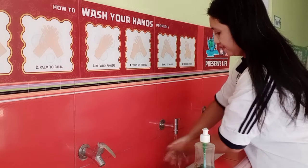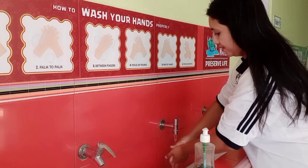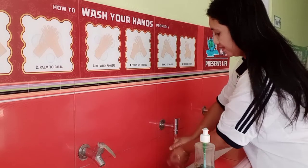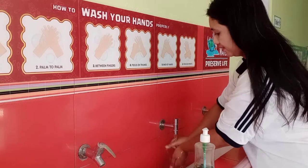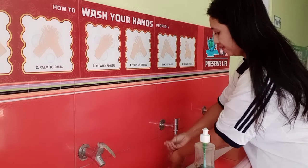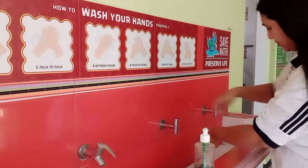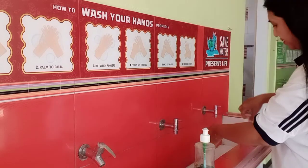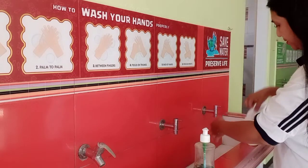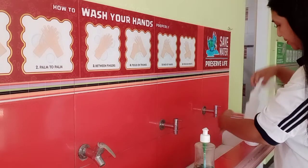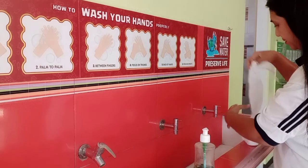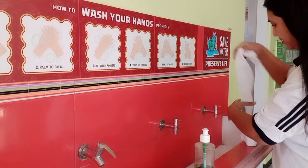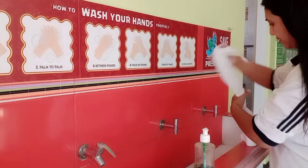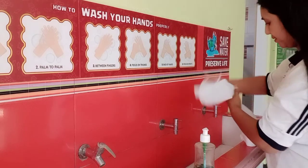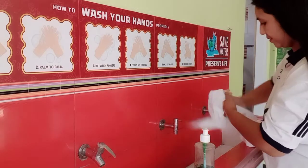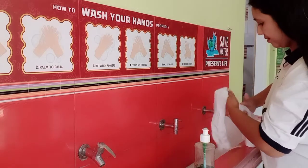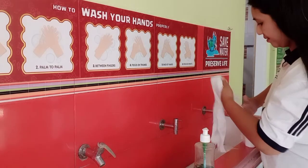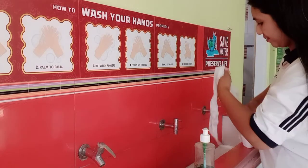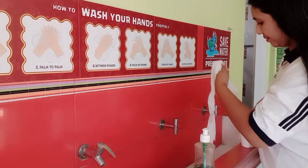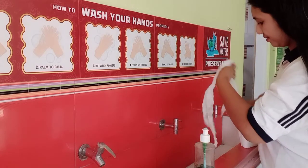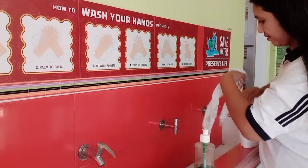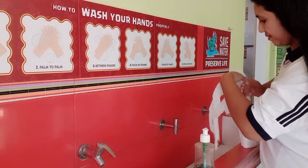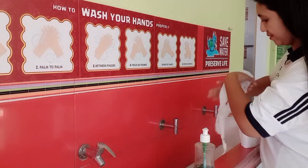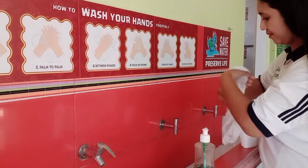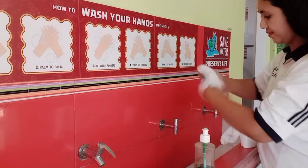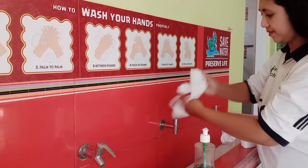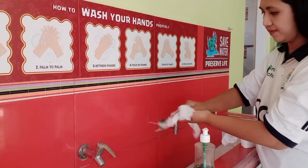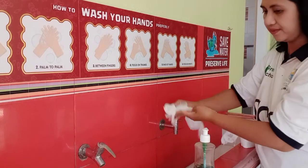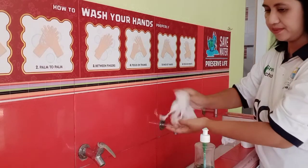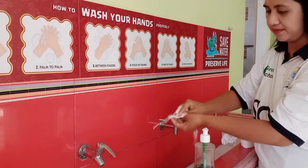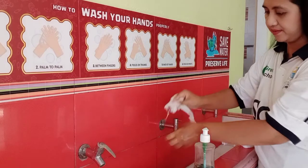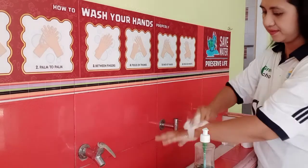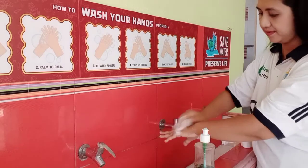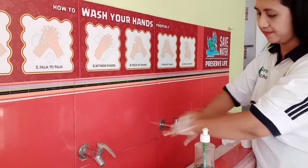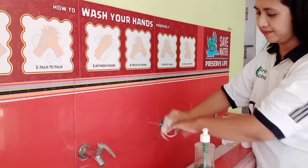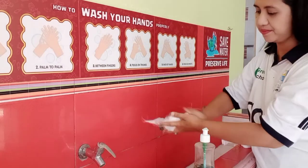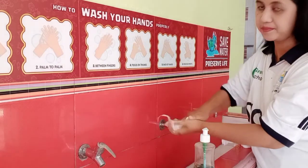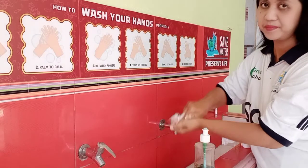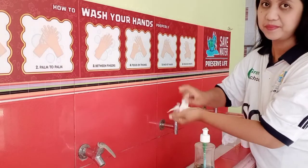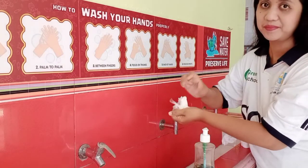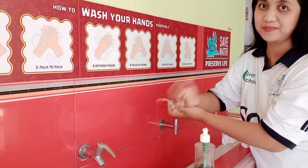your hands, cover all, each step I'm in, our hands now clean.